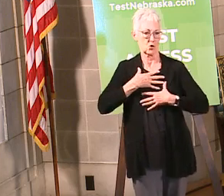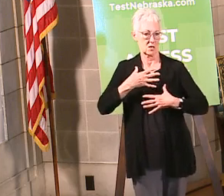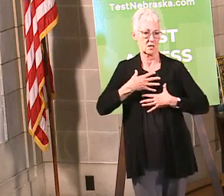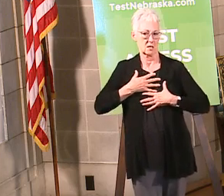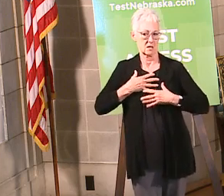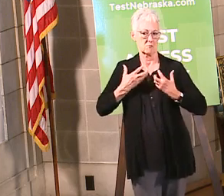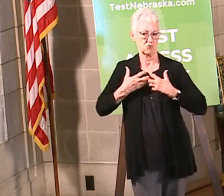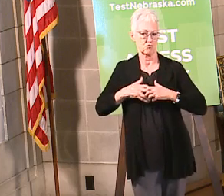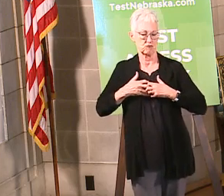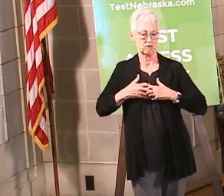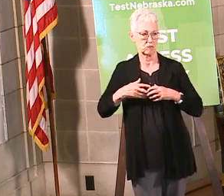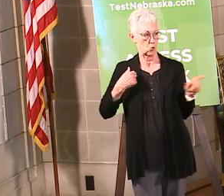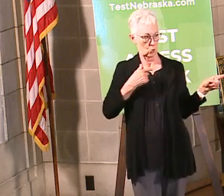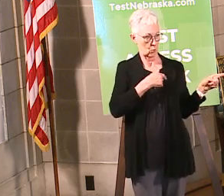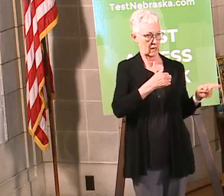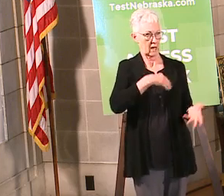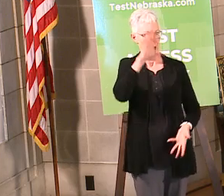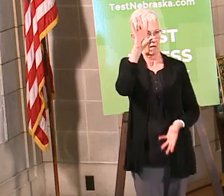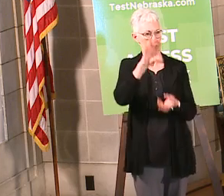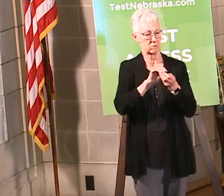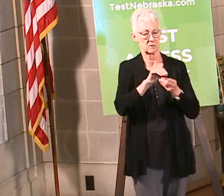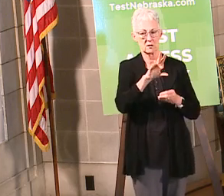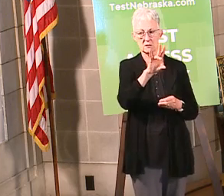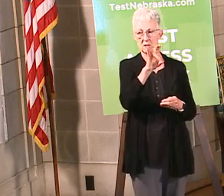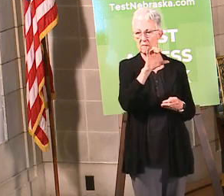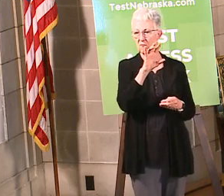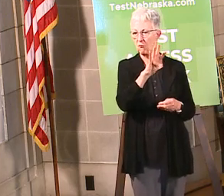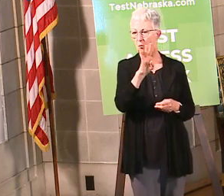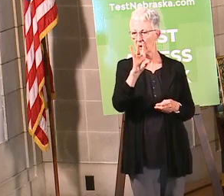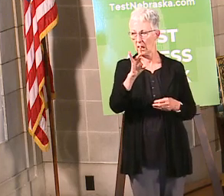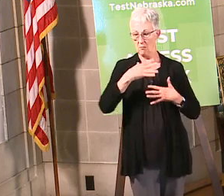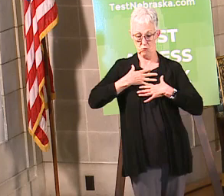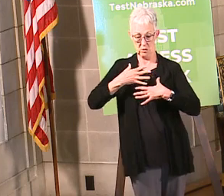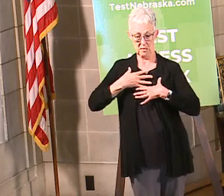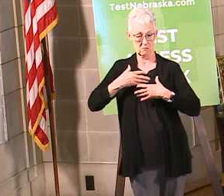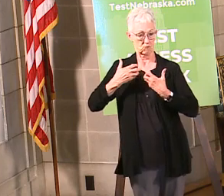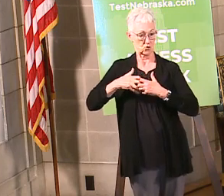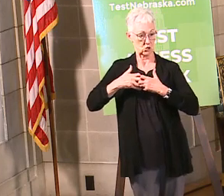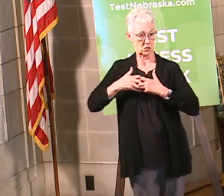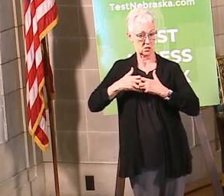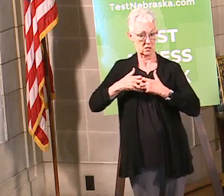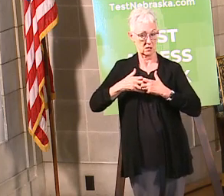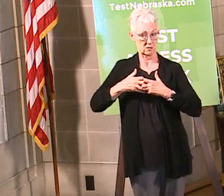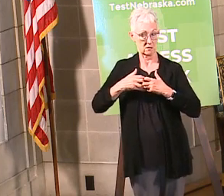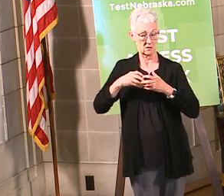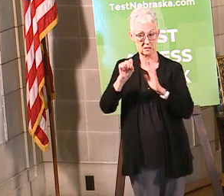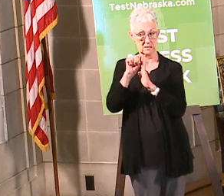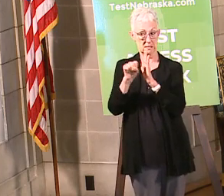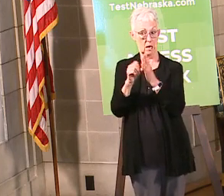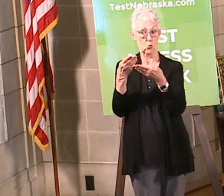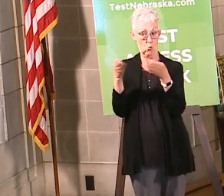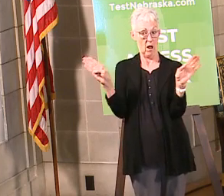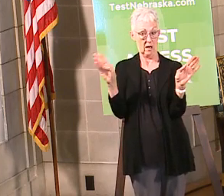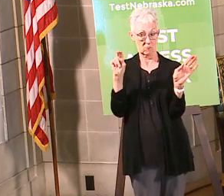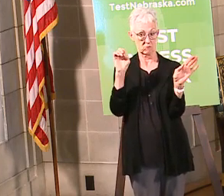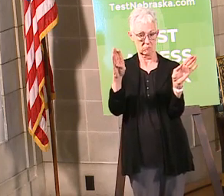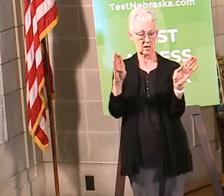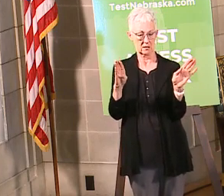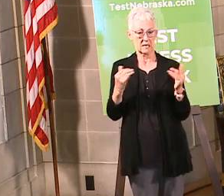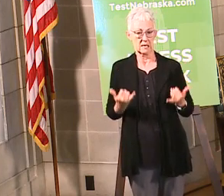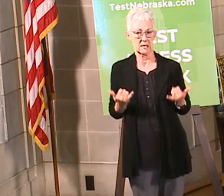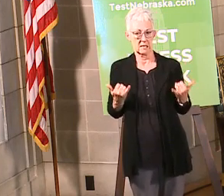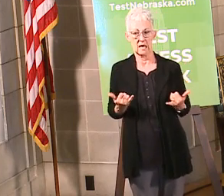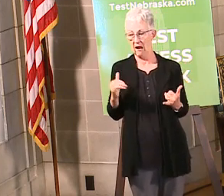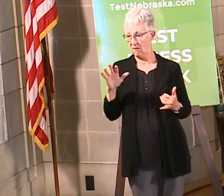we have a total of 784 ventilators in the state of nebraska and right now 599 of those